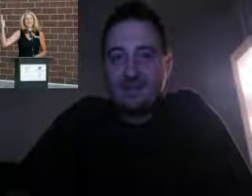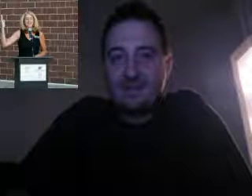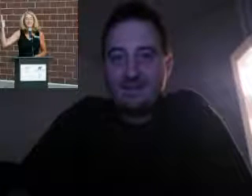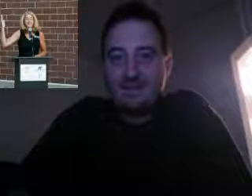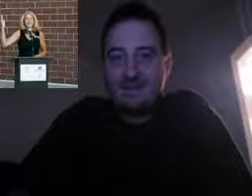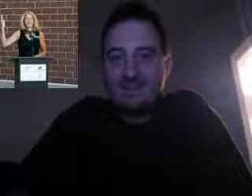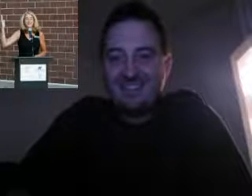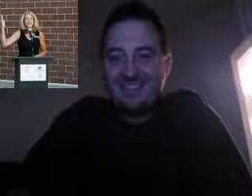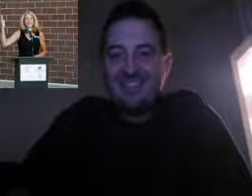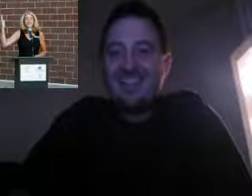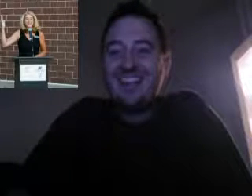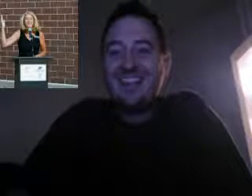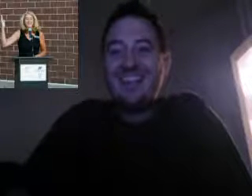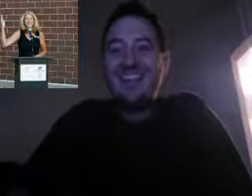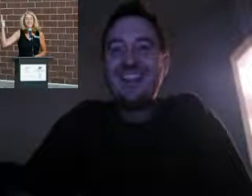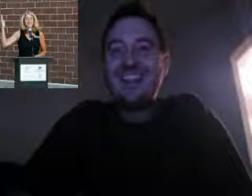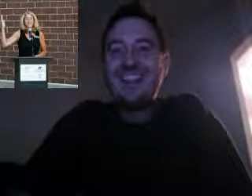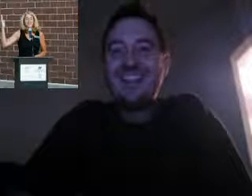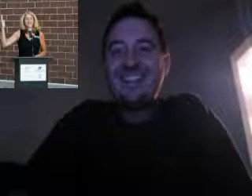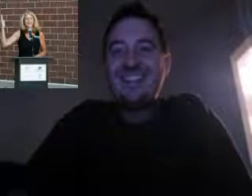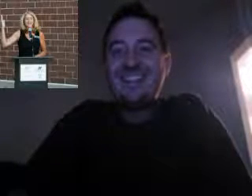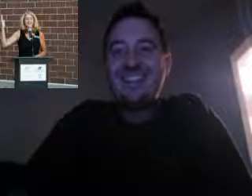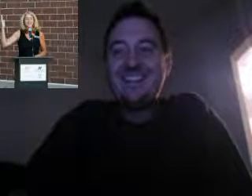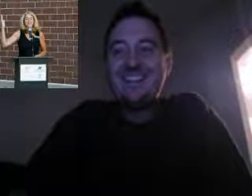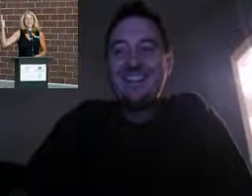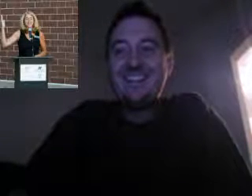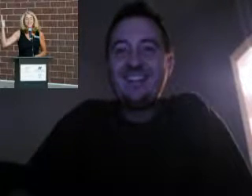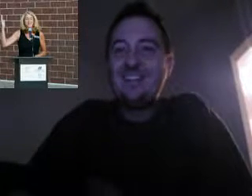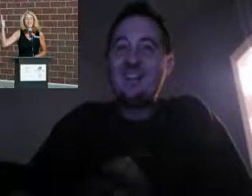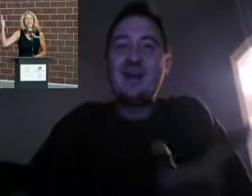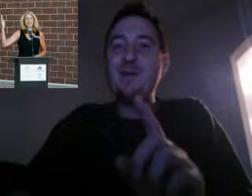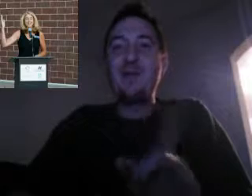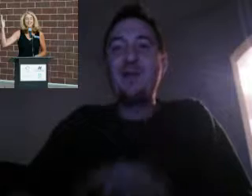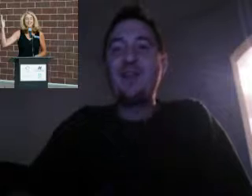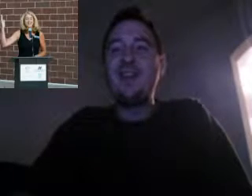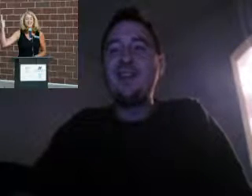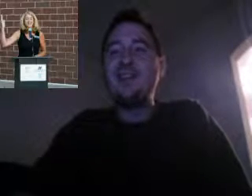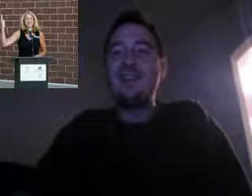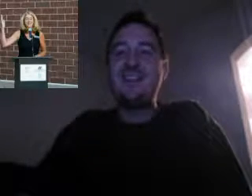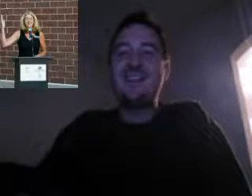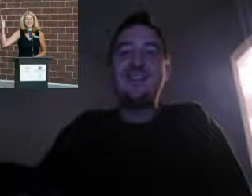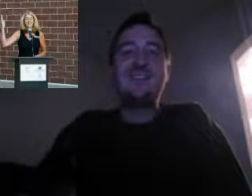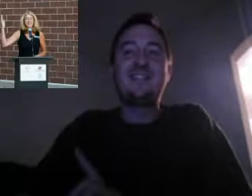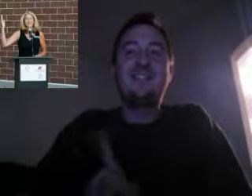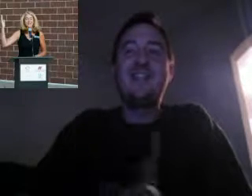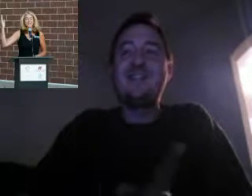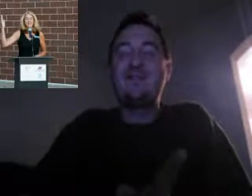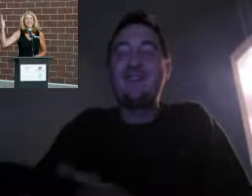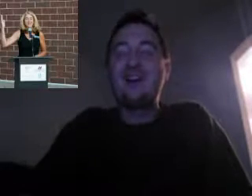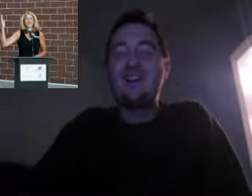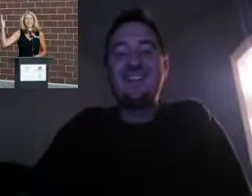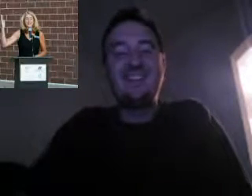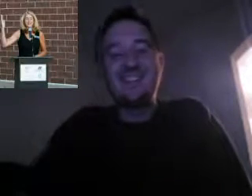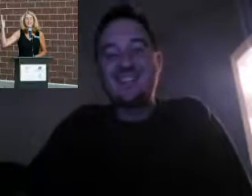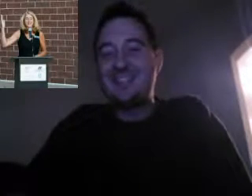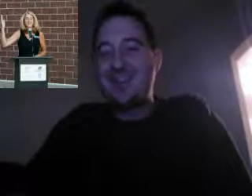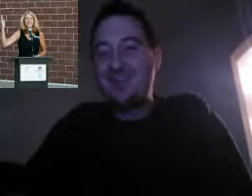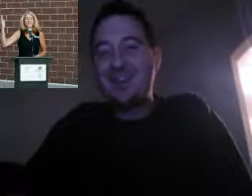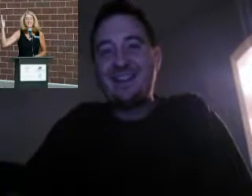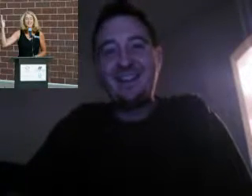Thank you for your support for my campaign. Thank you for You got to be more authentic, Kerry Kennedy. See, is fake as fuck. This is so fake.